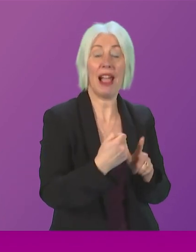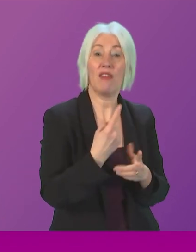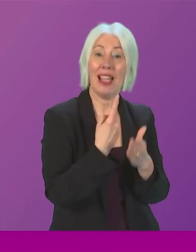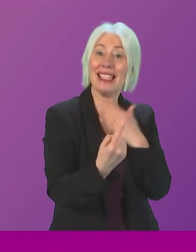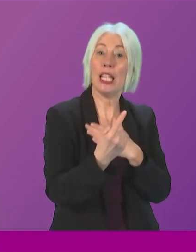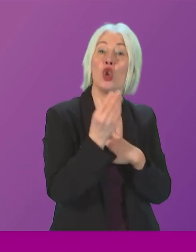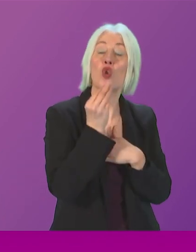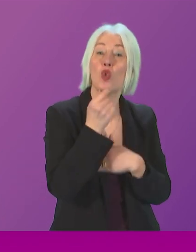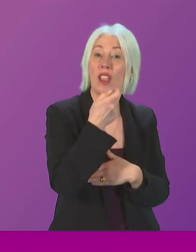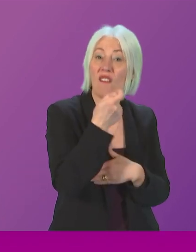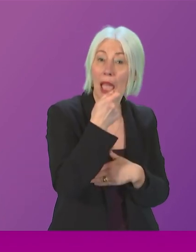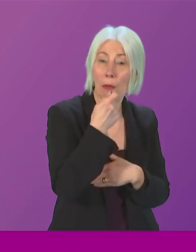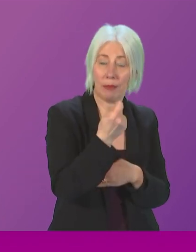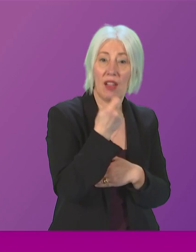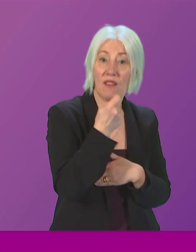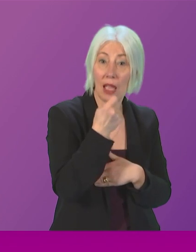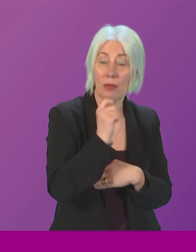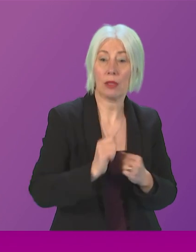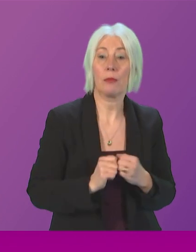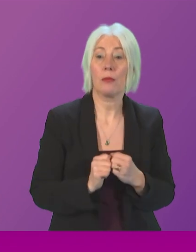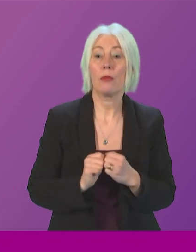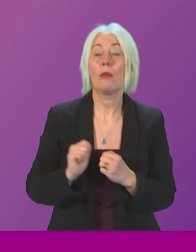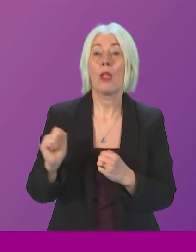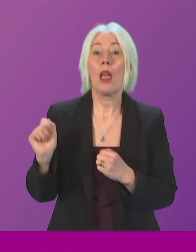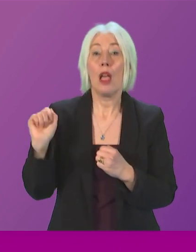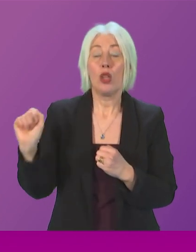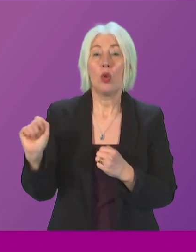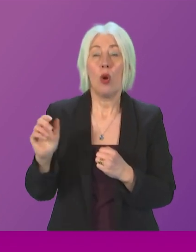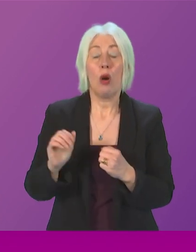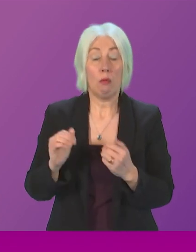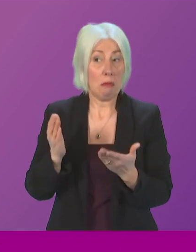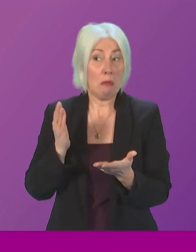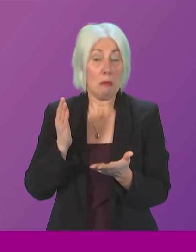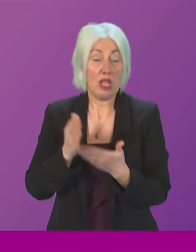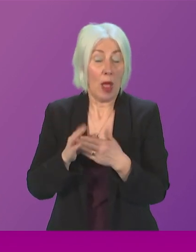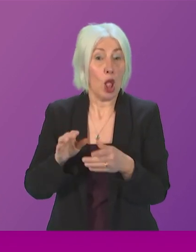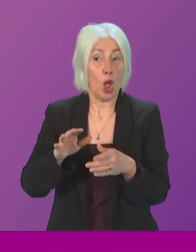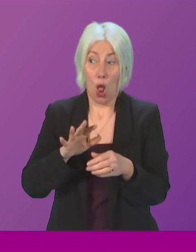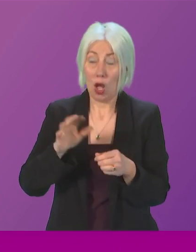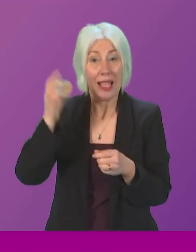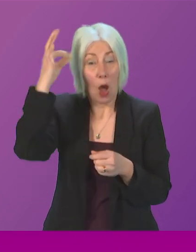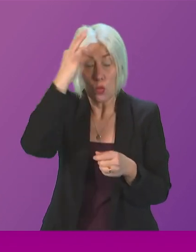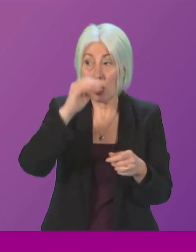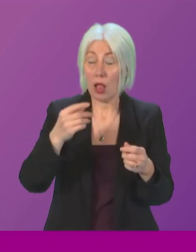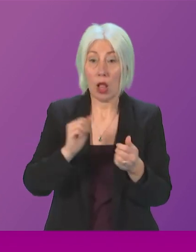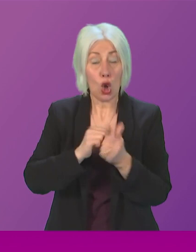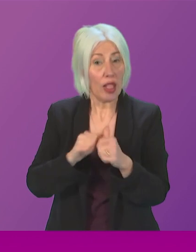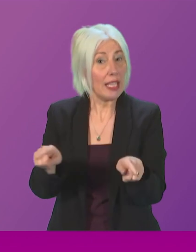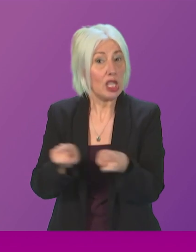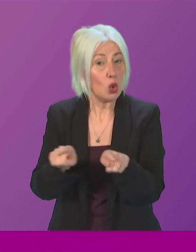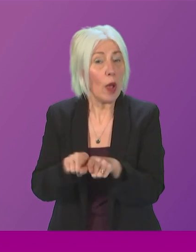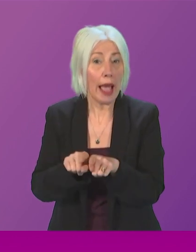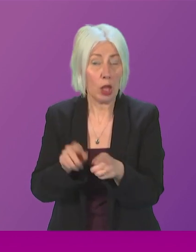campaigners including Less Waste Laura who Gillian Mackay mentions and of course our local government colleagues who I know also take this issue